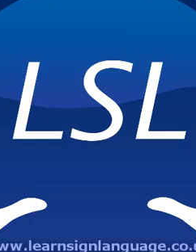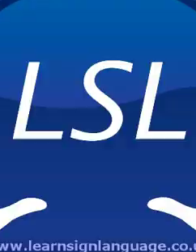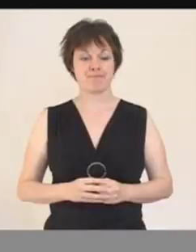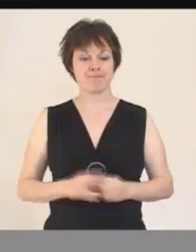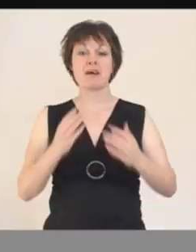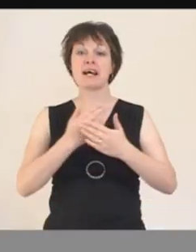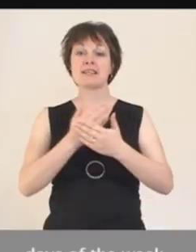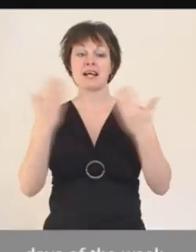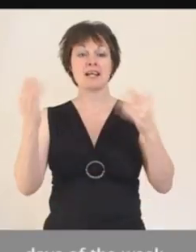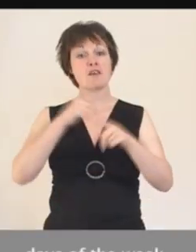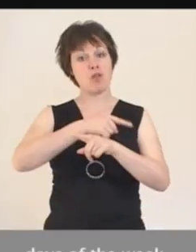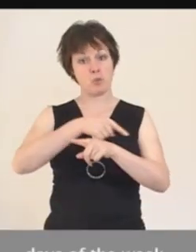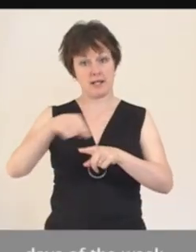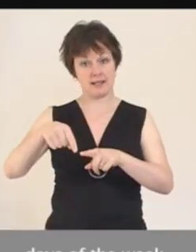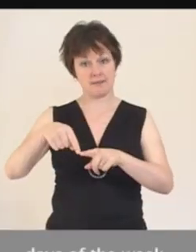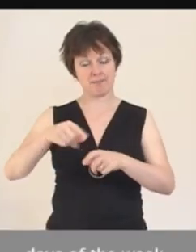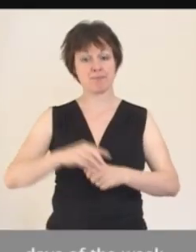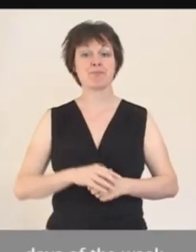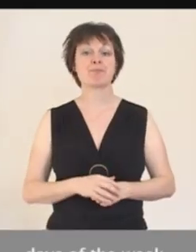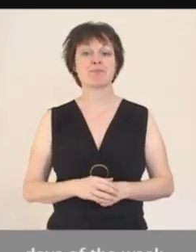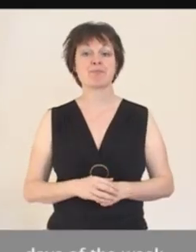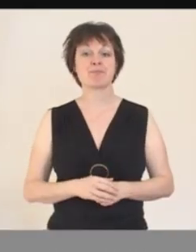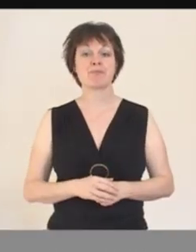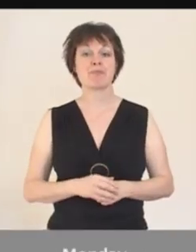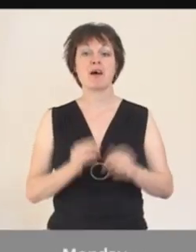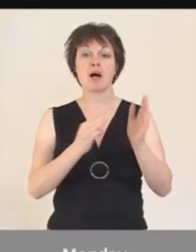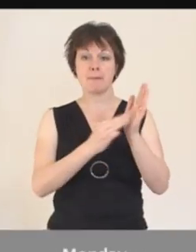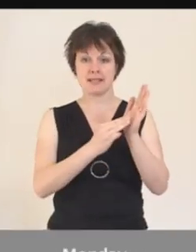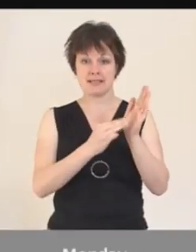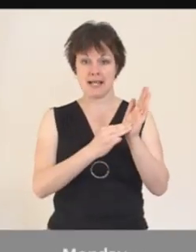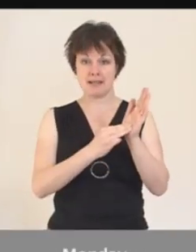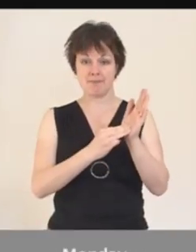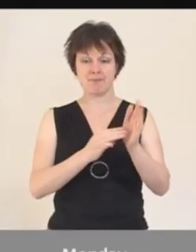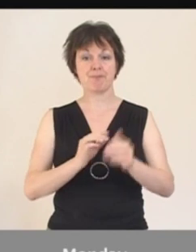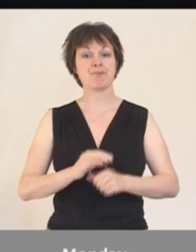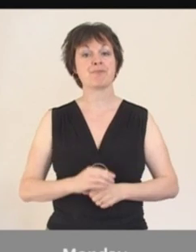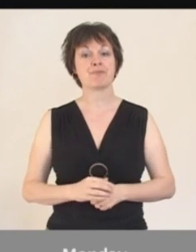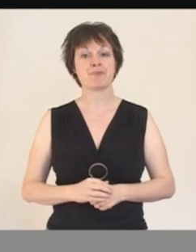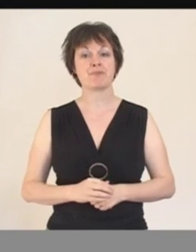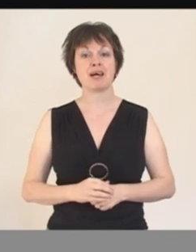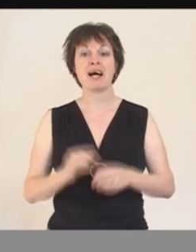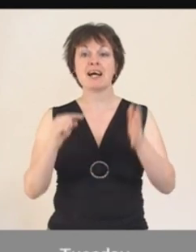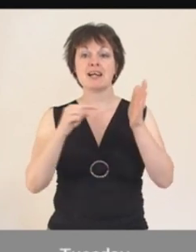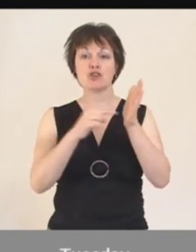Days of the Week Monday Tuesday